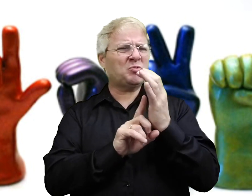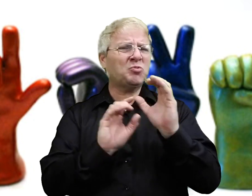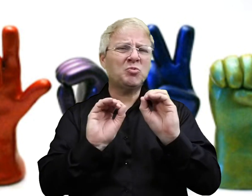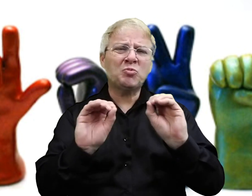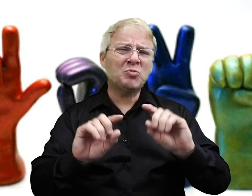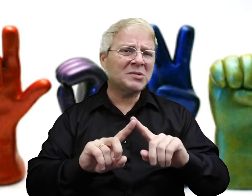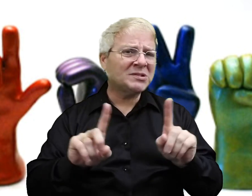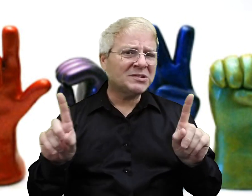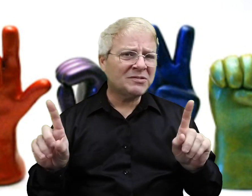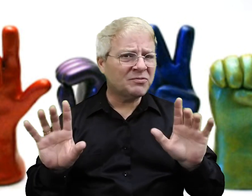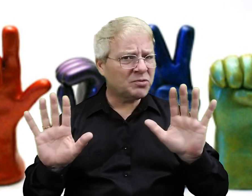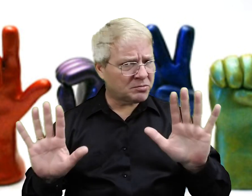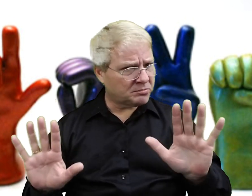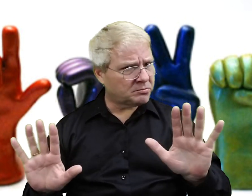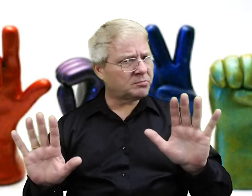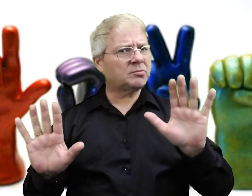thing as hearing culture. There's no difference.